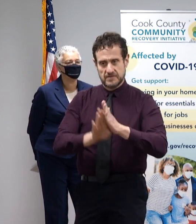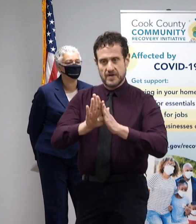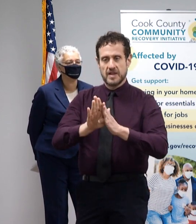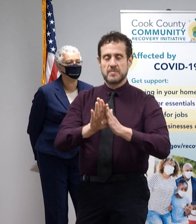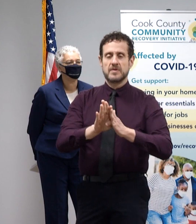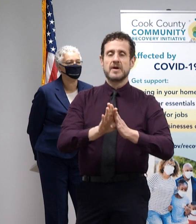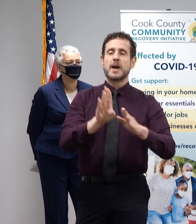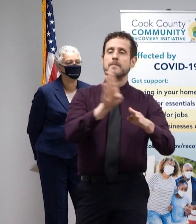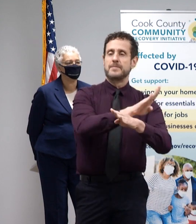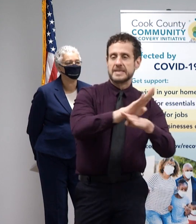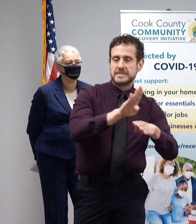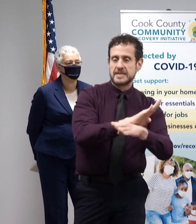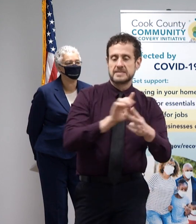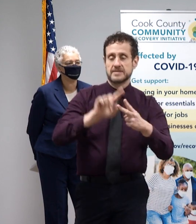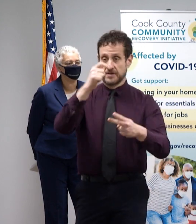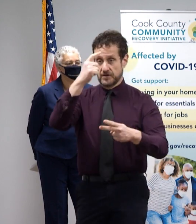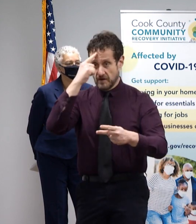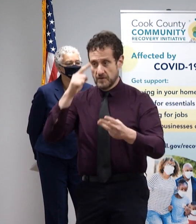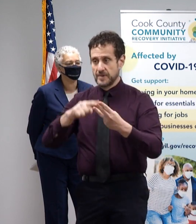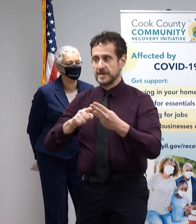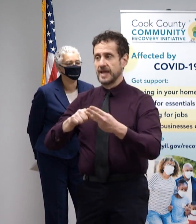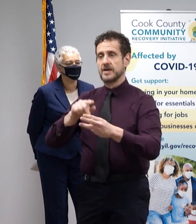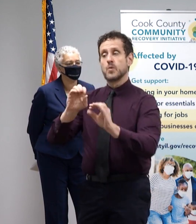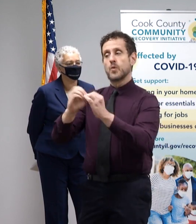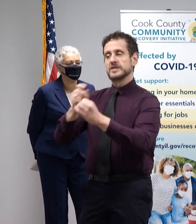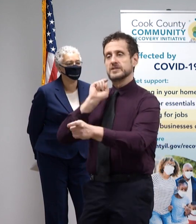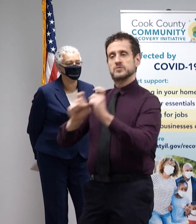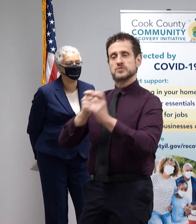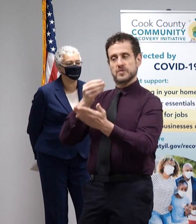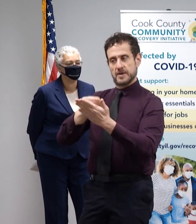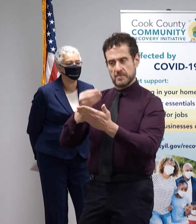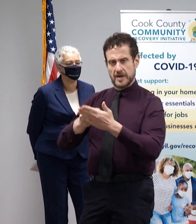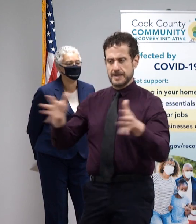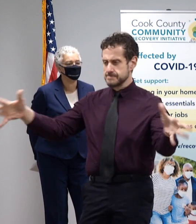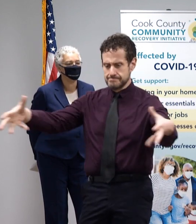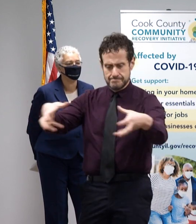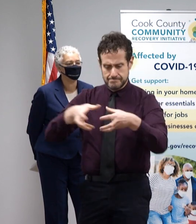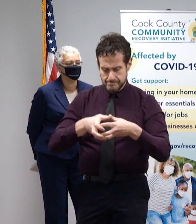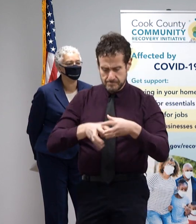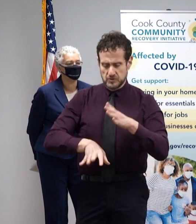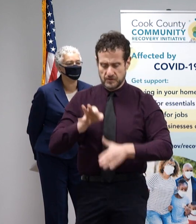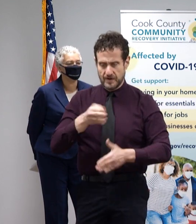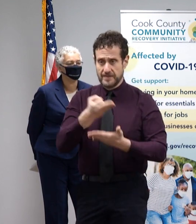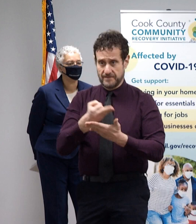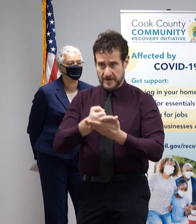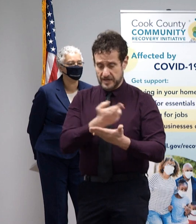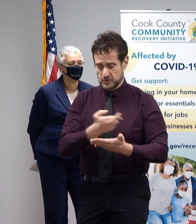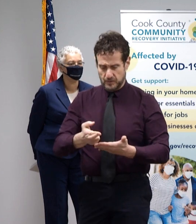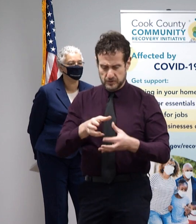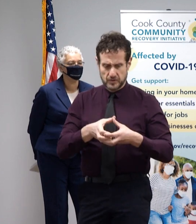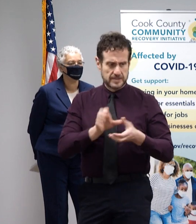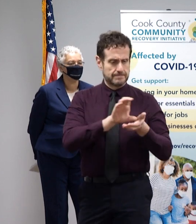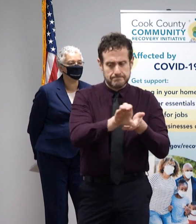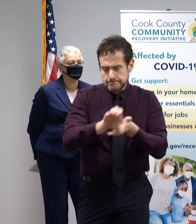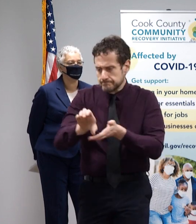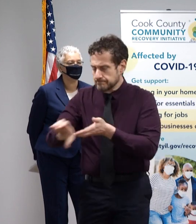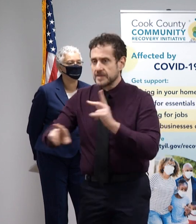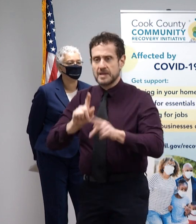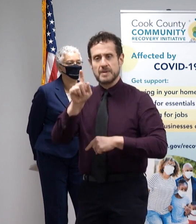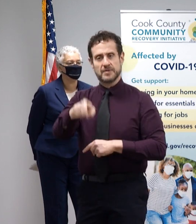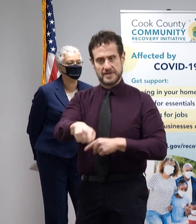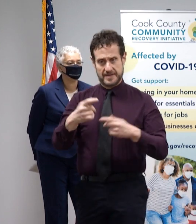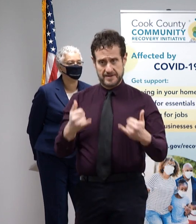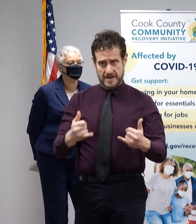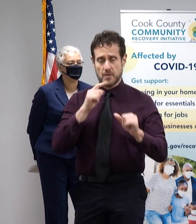private, and philanthropic partnerships to get the financial resources that are needed during this time and continue the